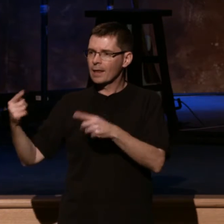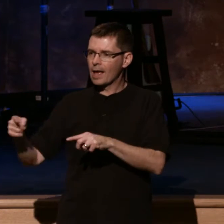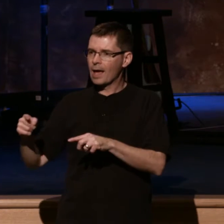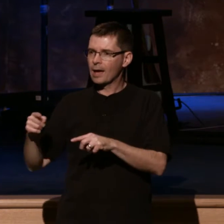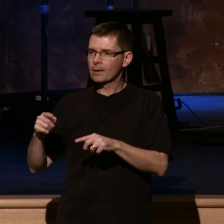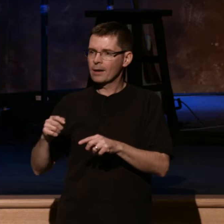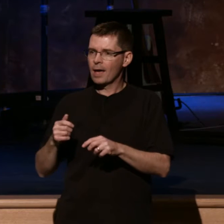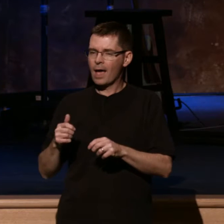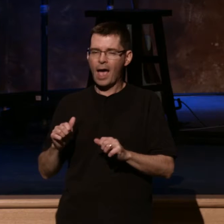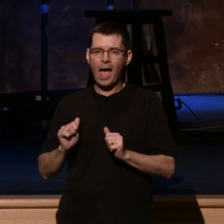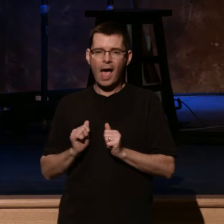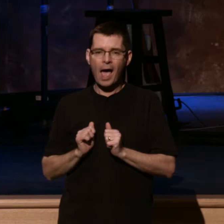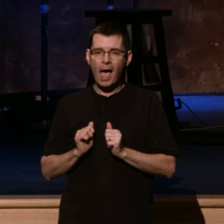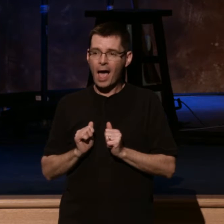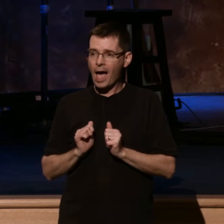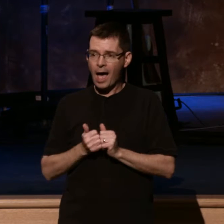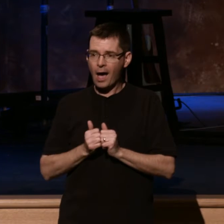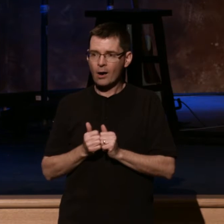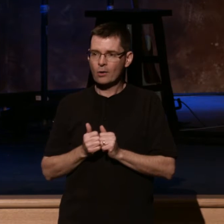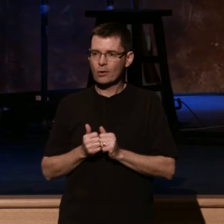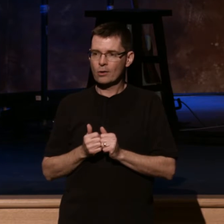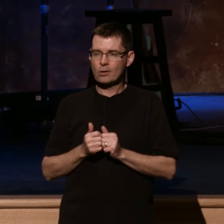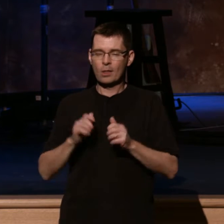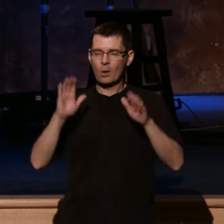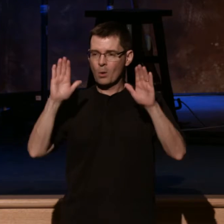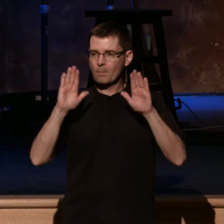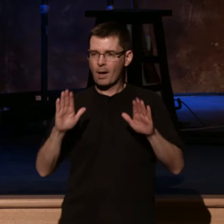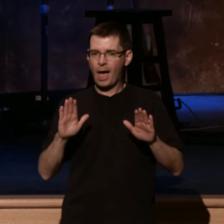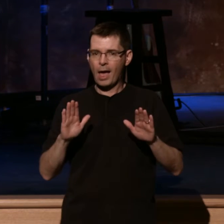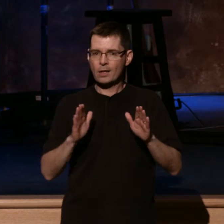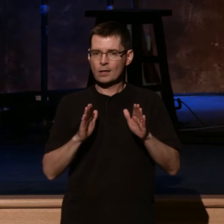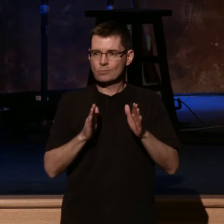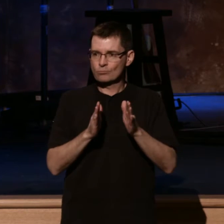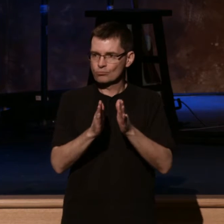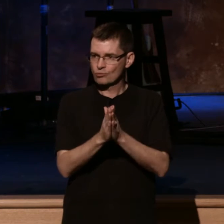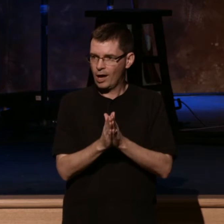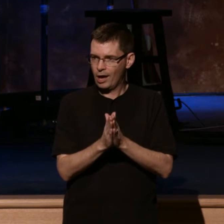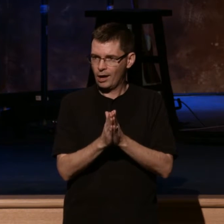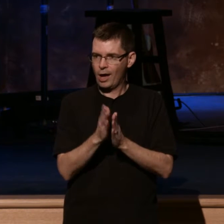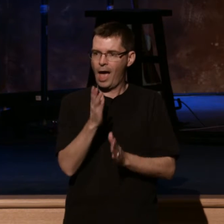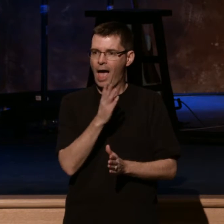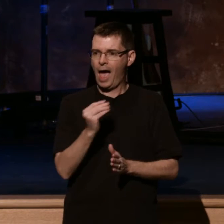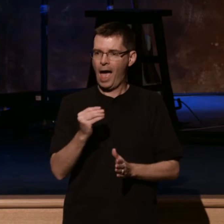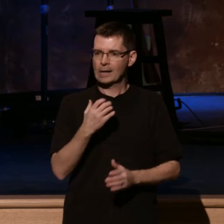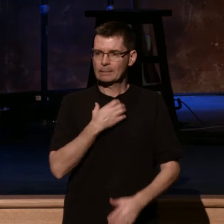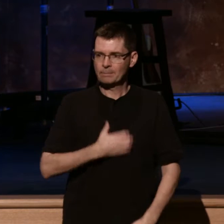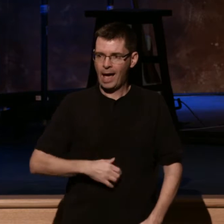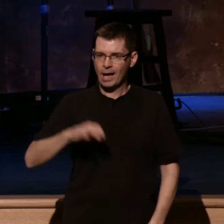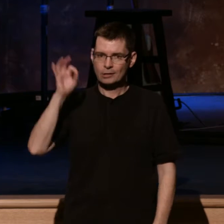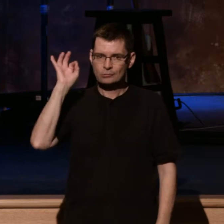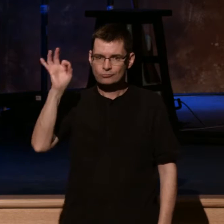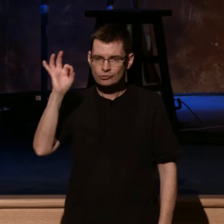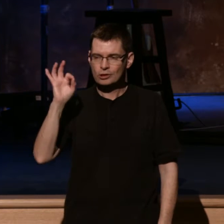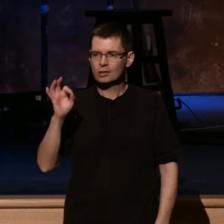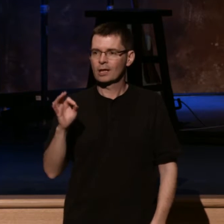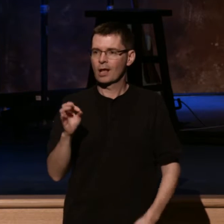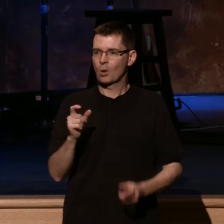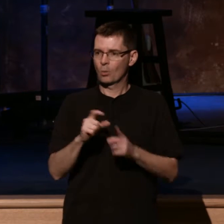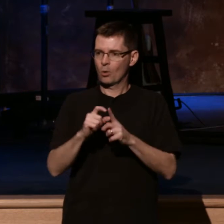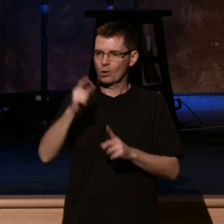extraordinary prayer and passionate preaching of the Word of God. And that's why Robbie and I, and a lot of us, we just